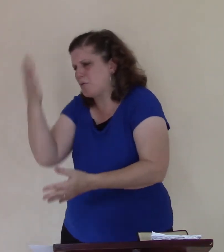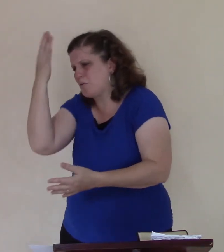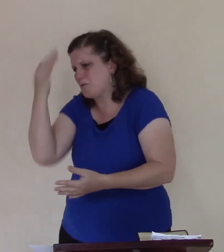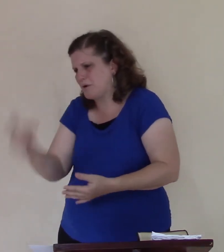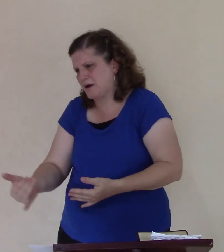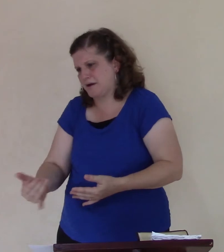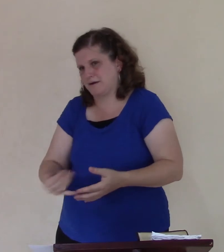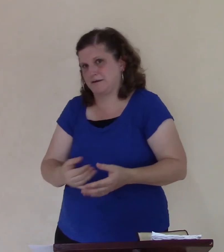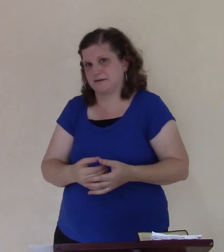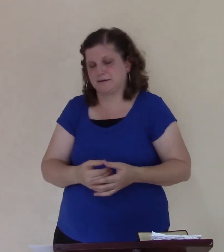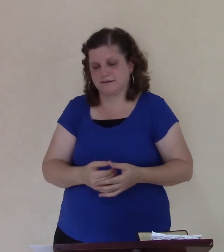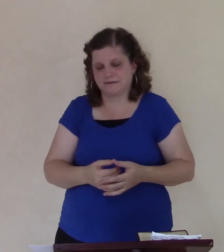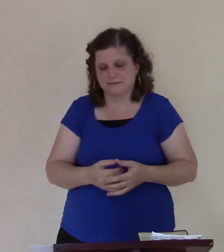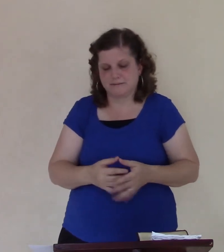Self-pity leads to loneliness.